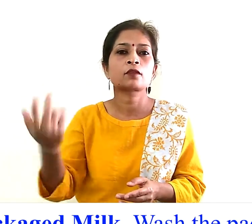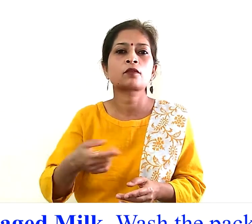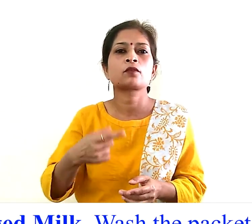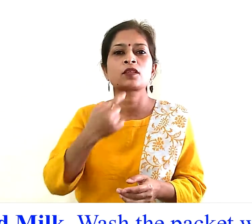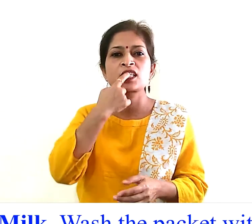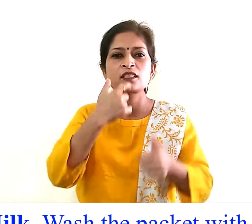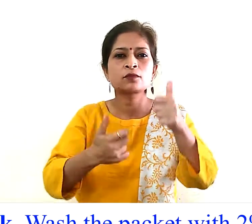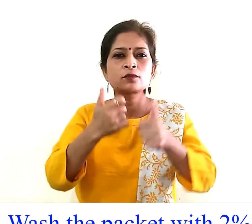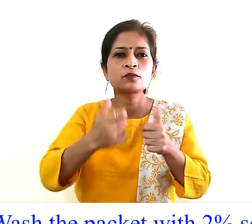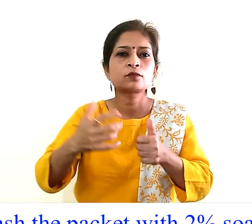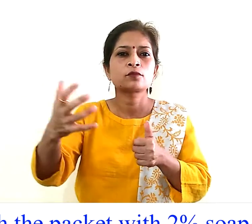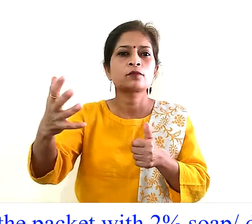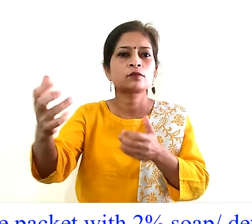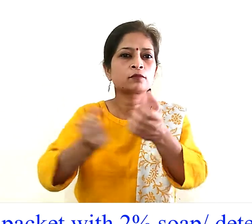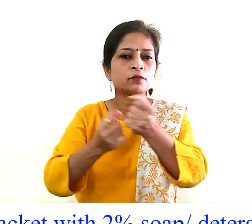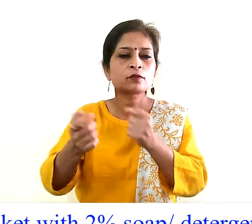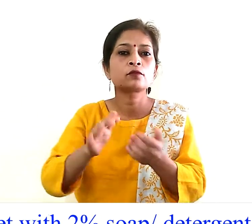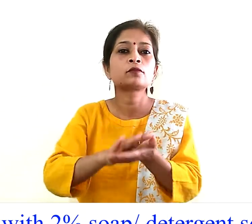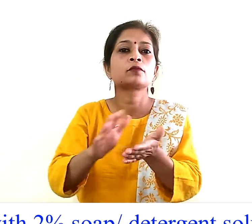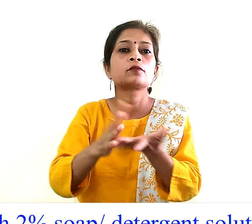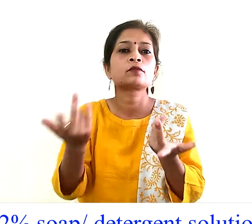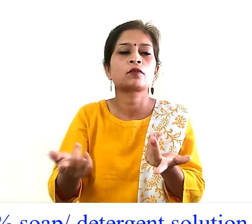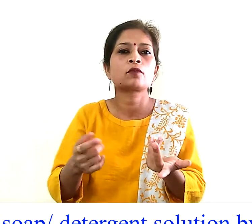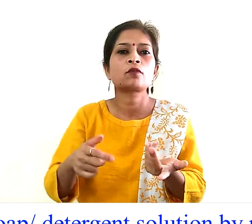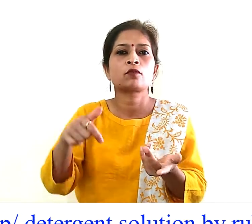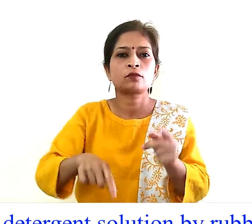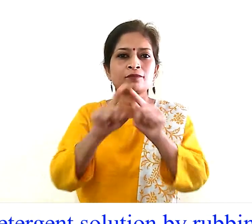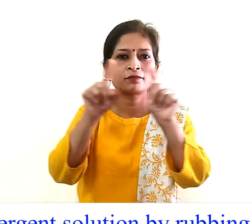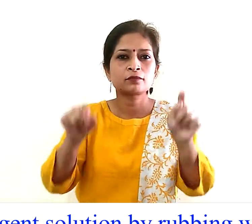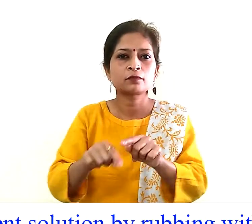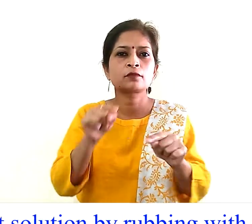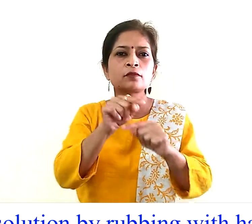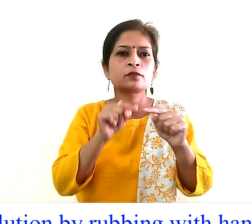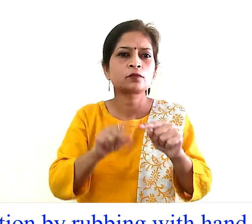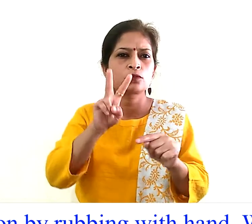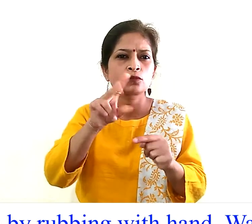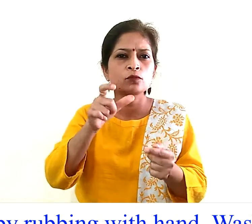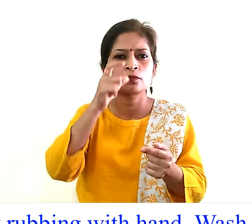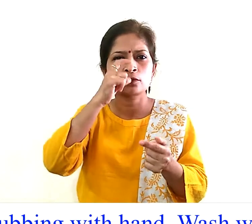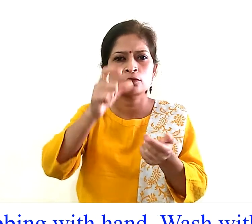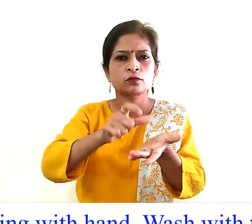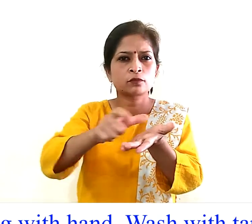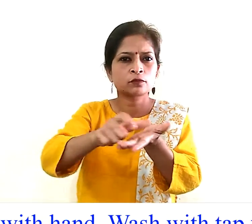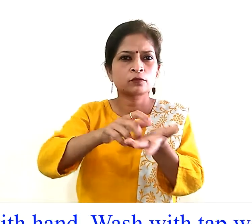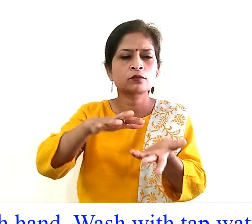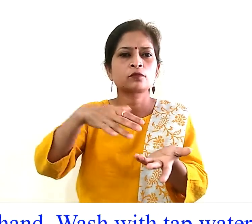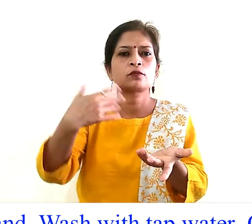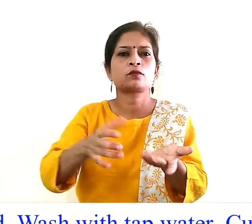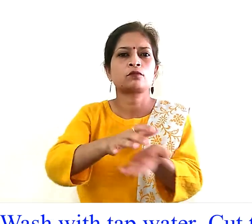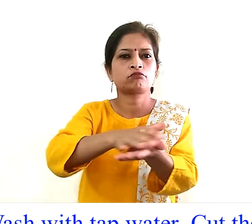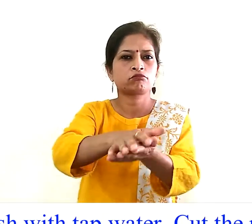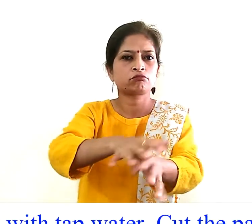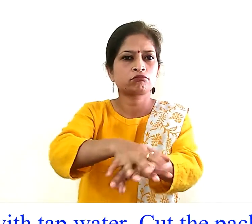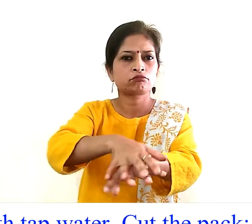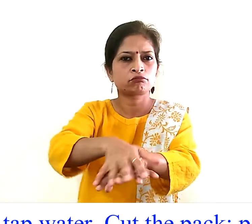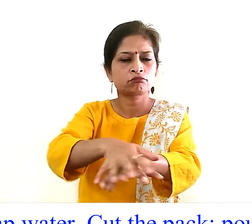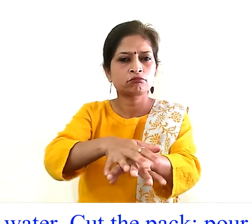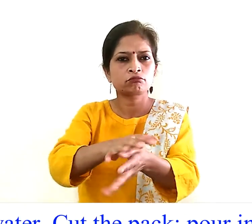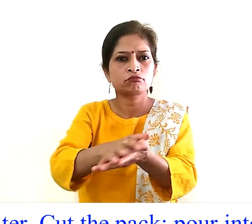milk wash the packet with two percent soap or detergent solution by rubbing with hand wash with tap